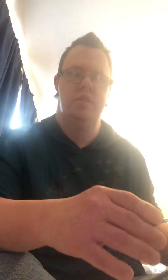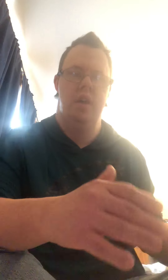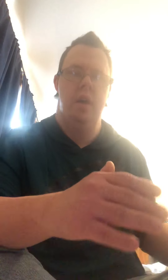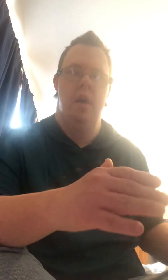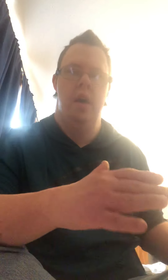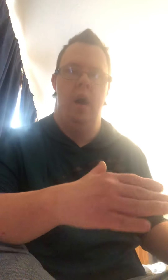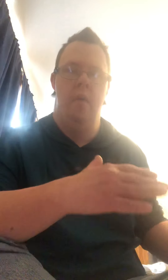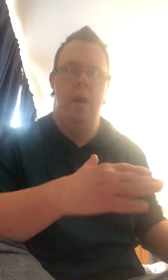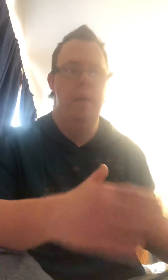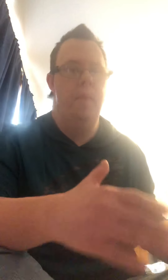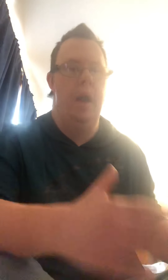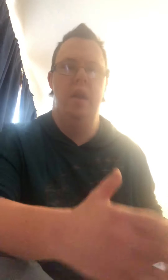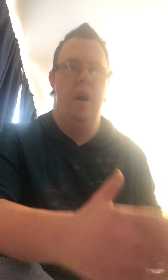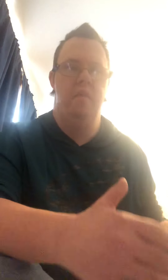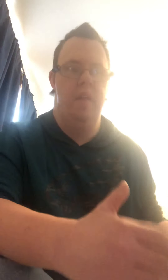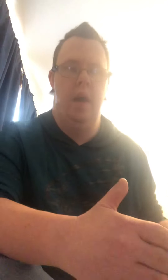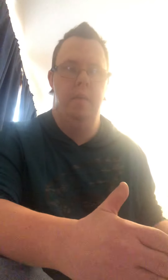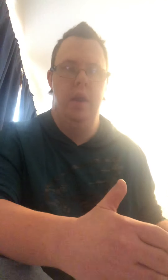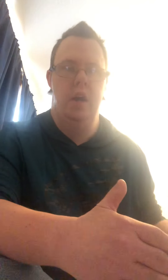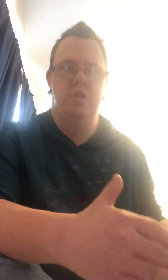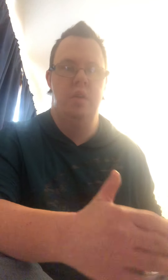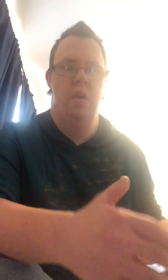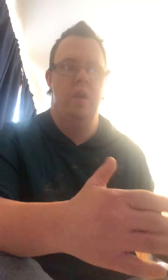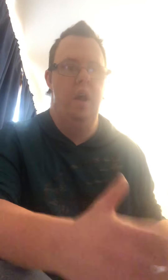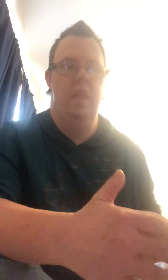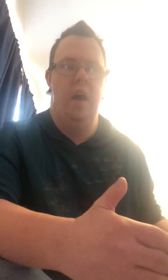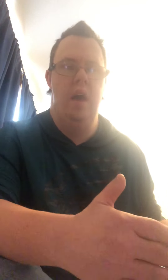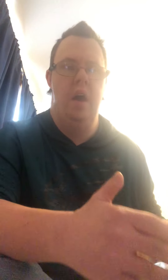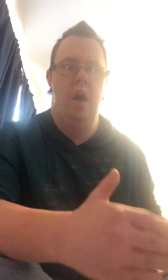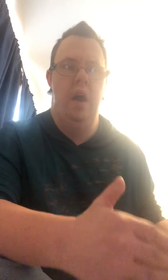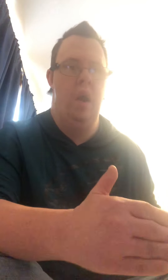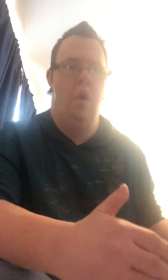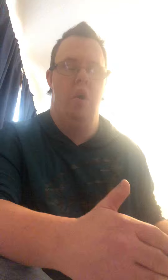already bad enough for that because we don't like that at all